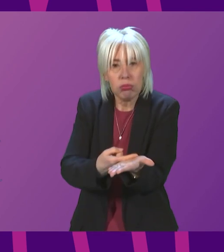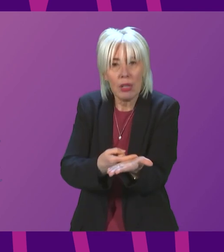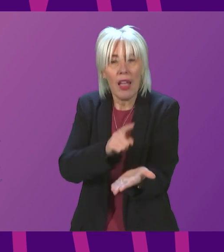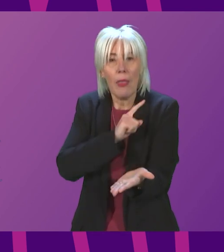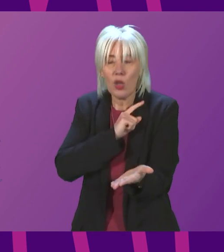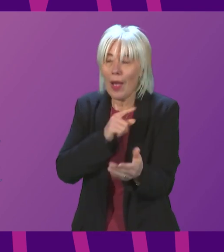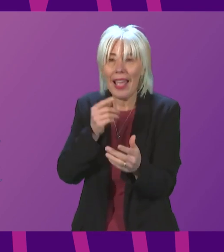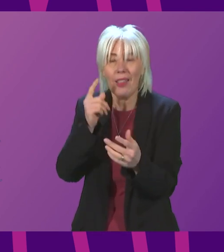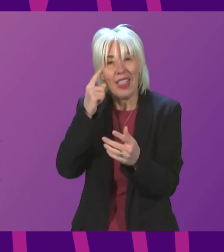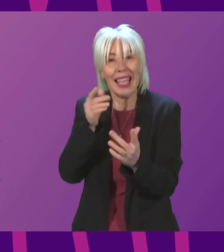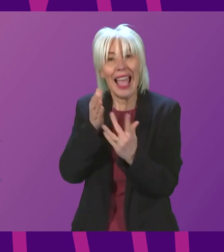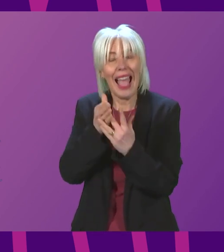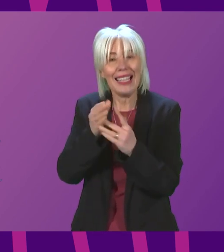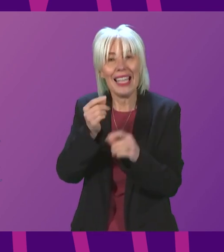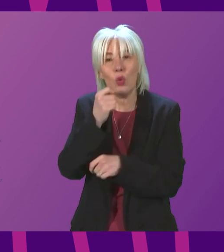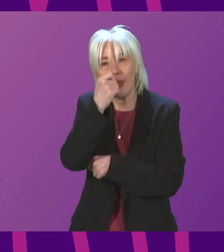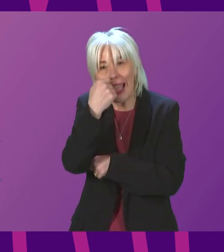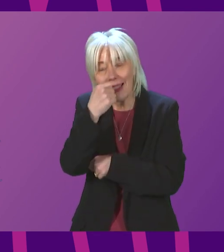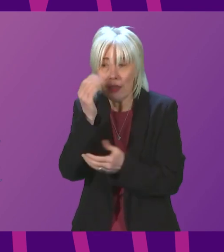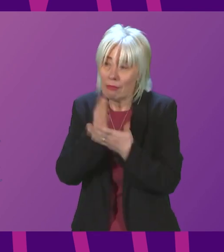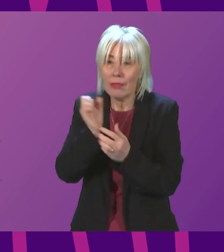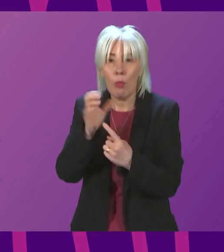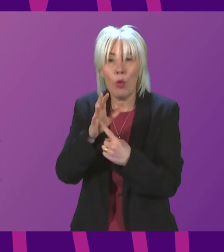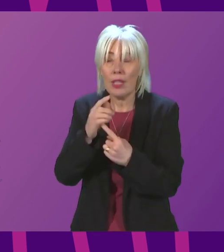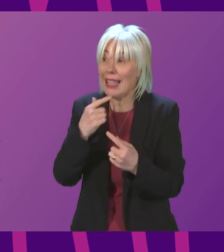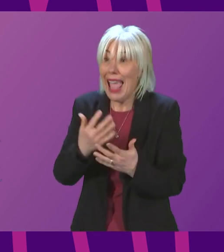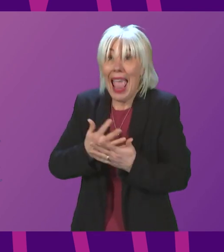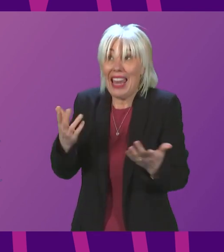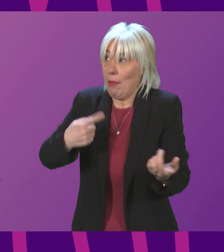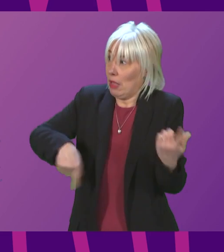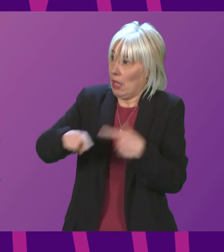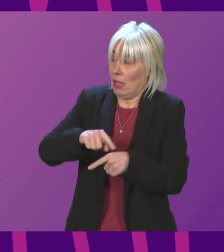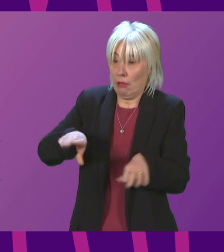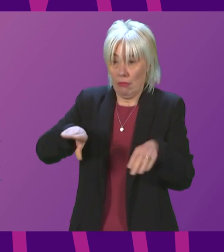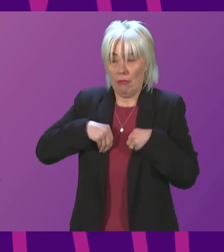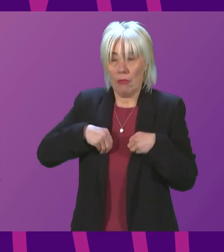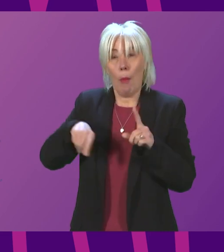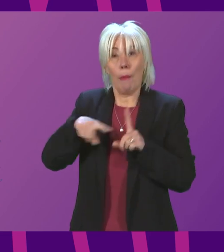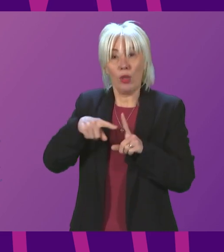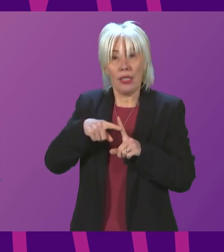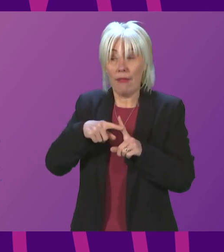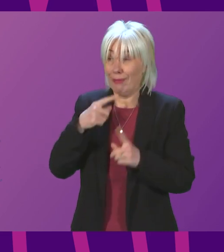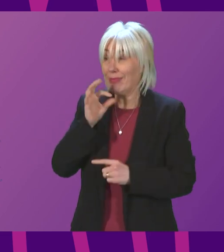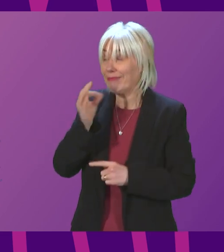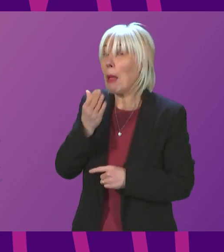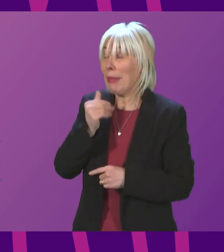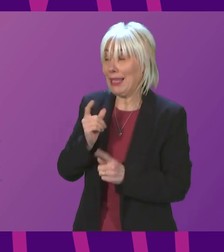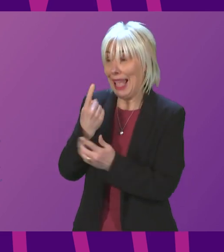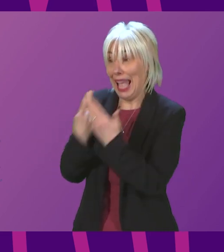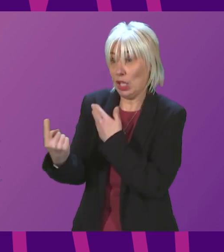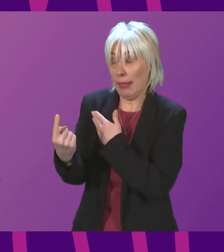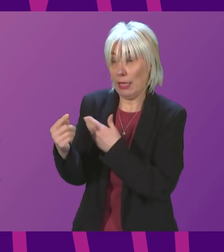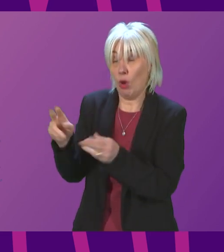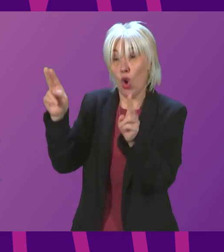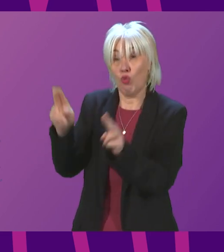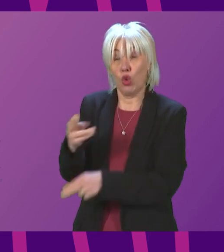access to testing continues to be important It is why we think any of us who test positive should continue to be asked to isolate to reduce the risk